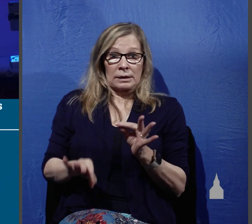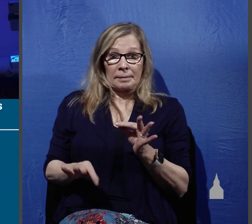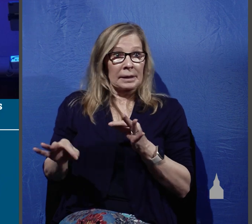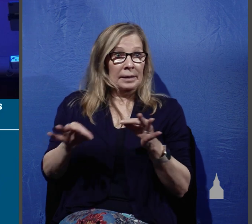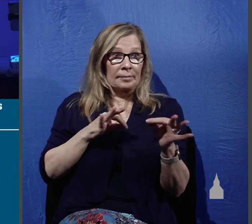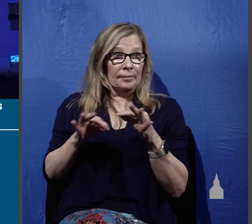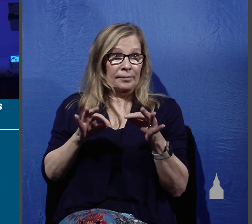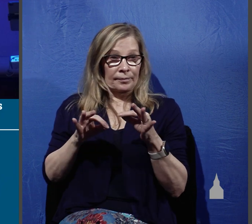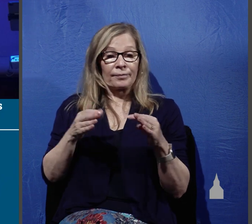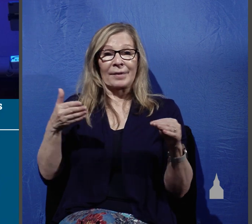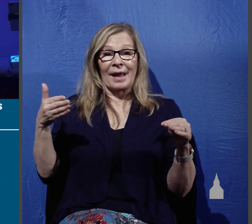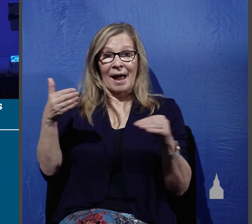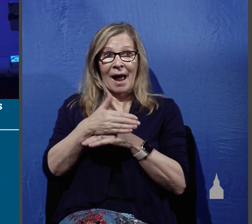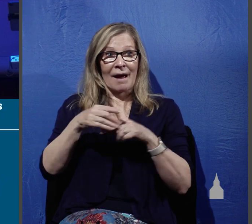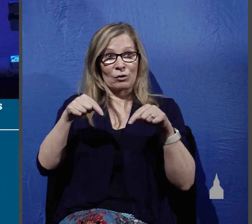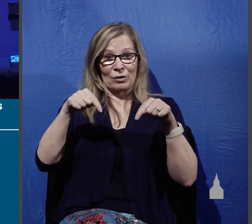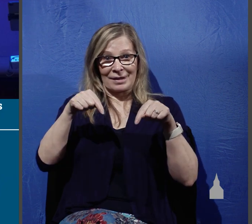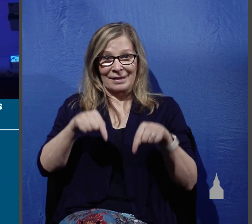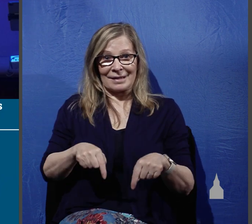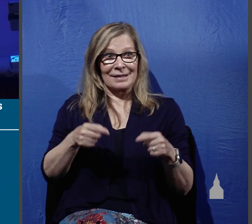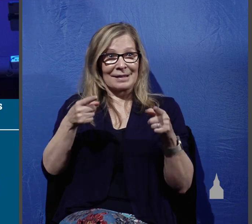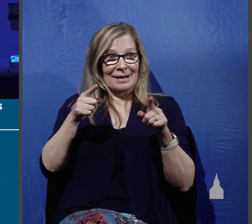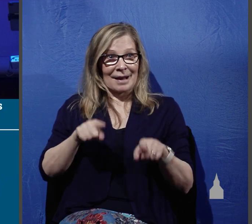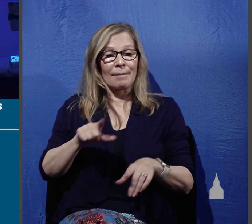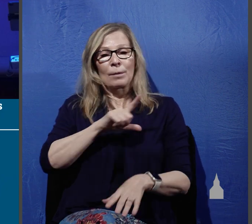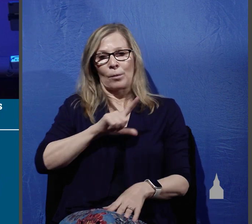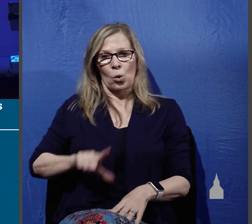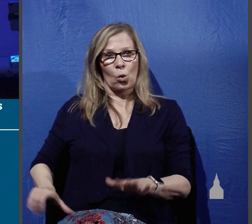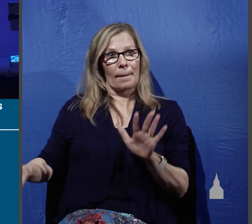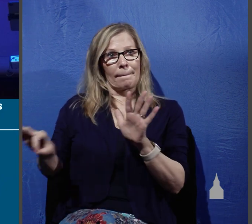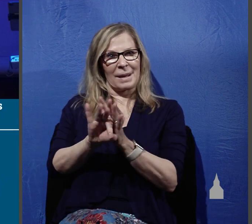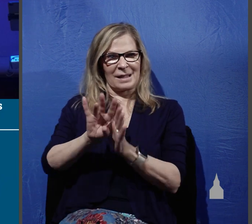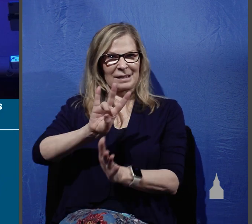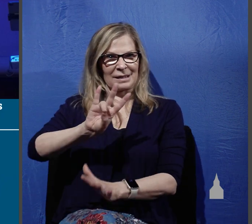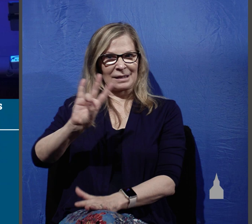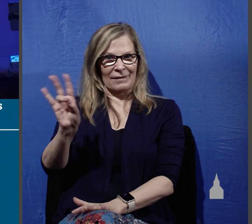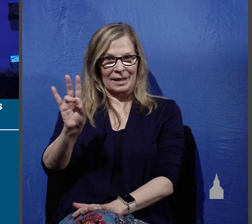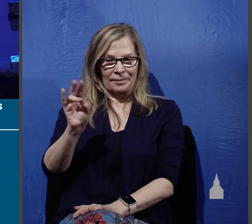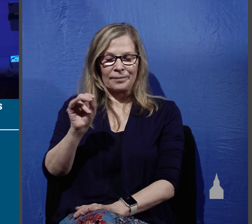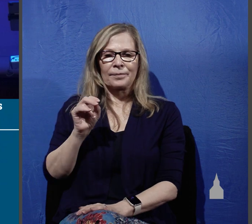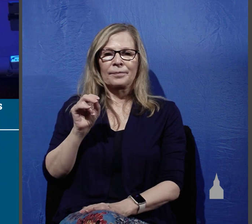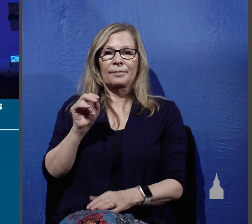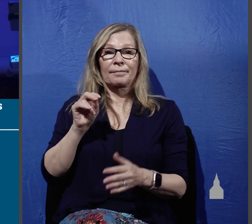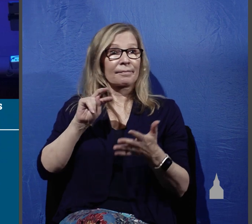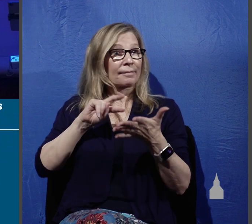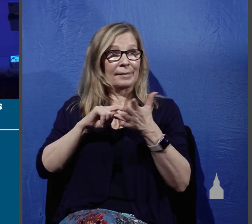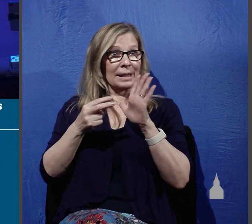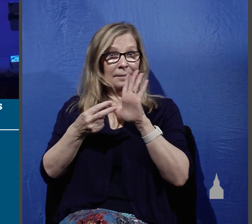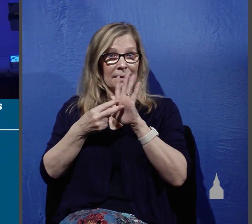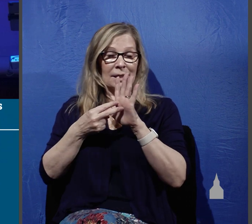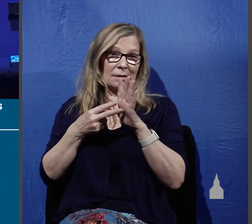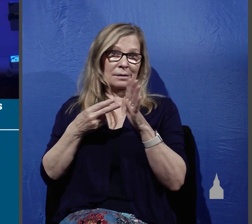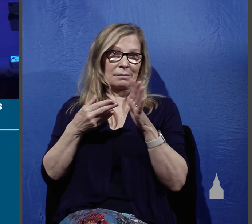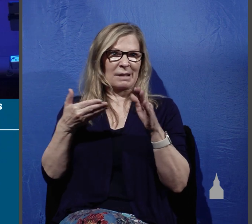after this, the Lord appointed 70 others. And what he means by these words, now after this,